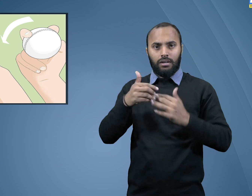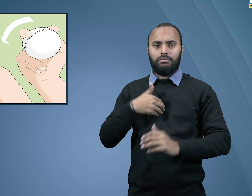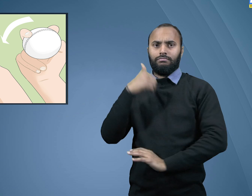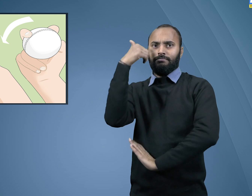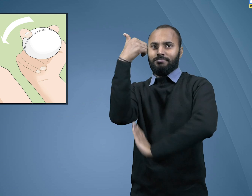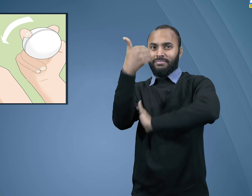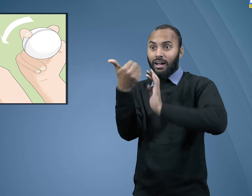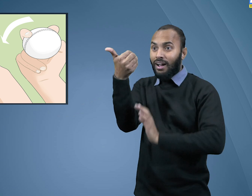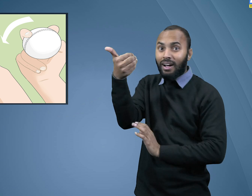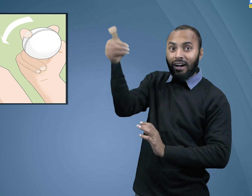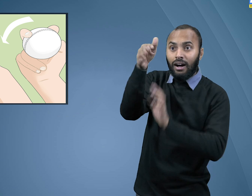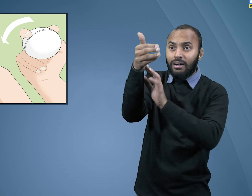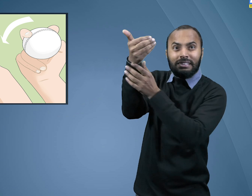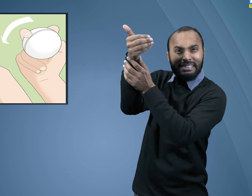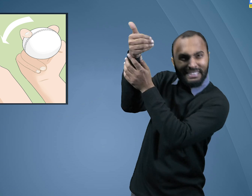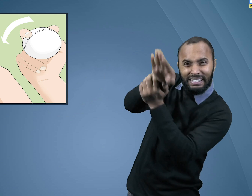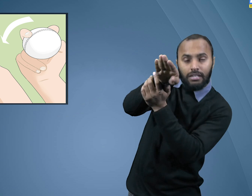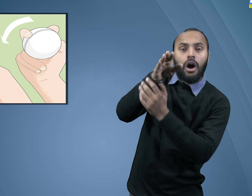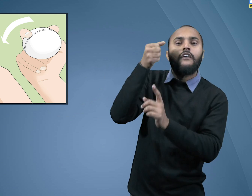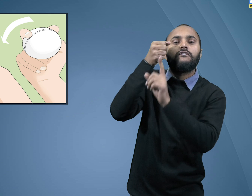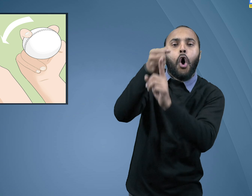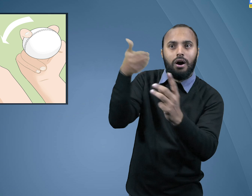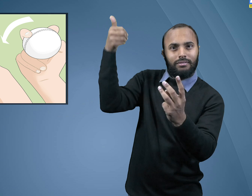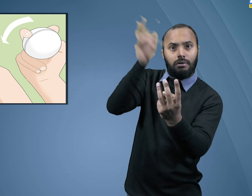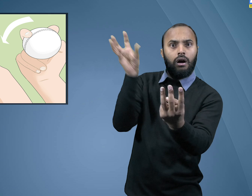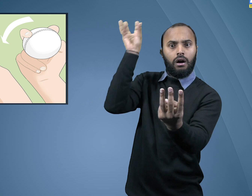These all activities are possible with the force.